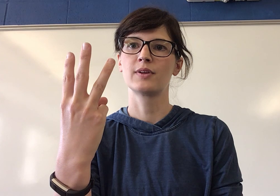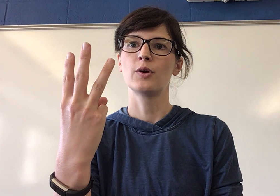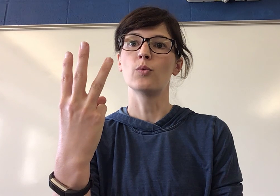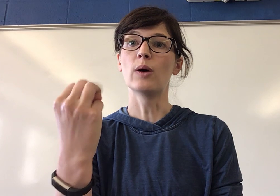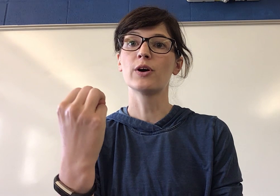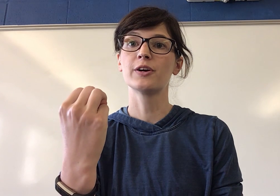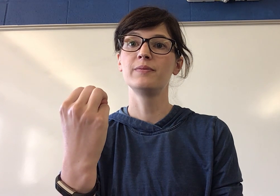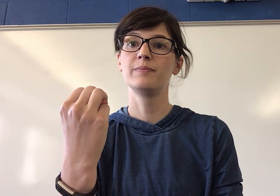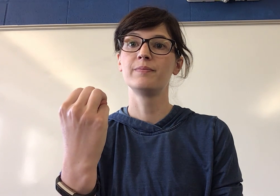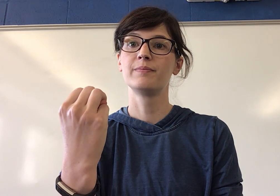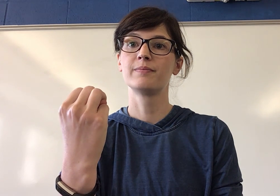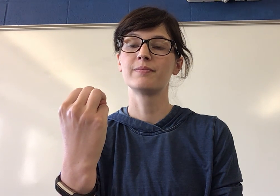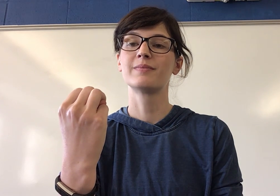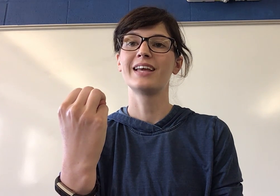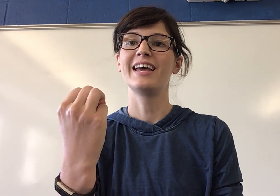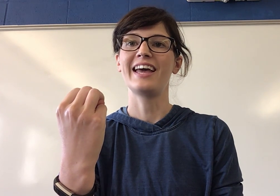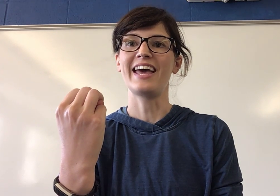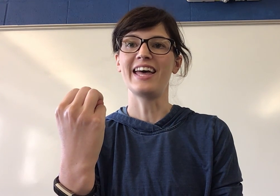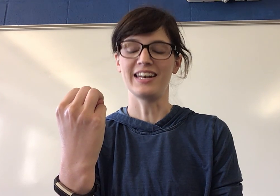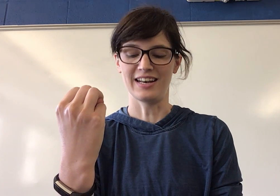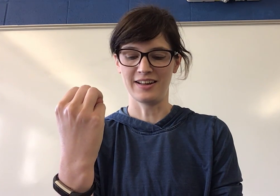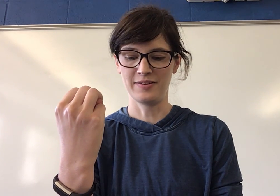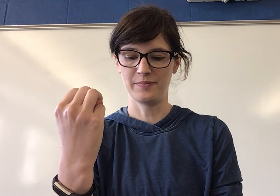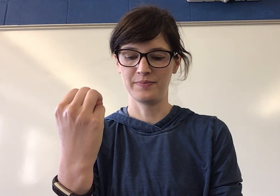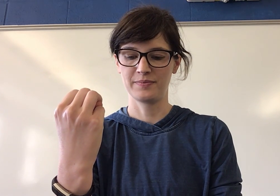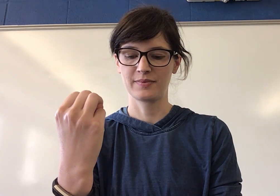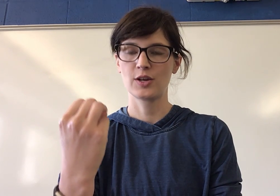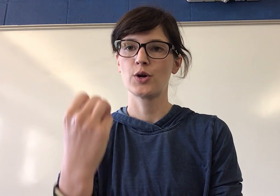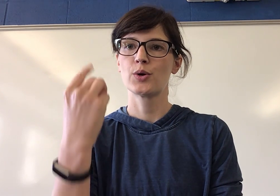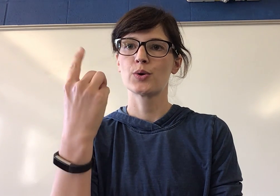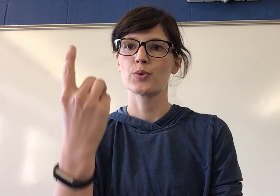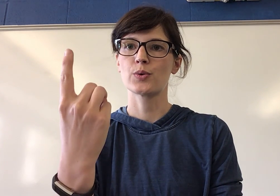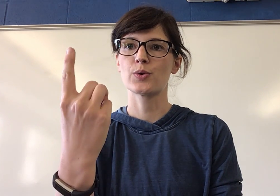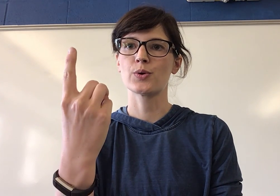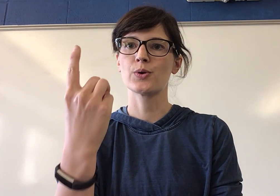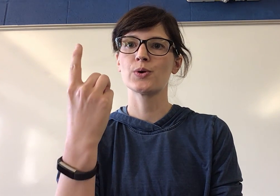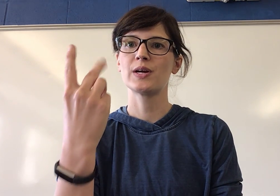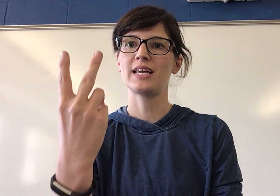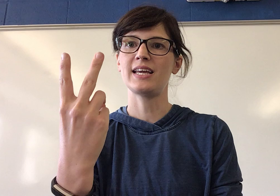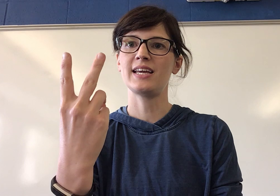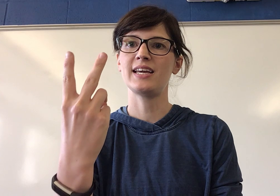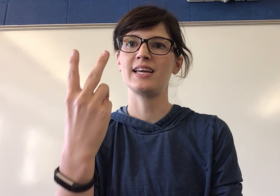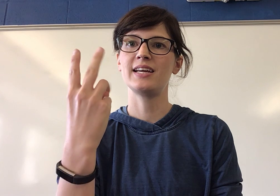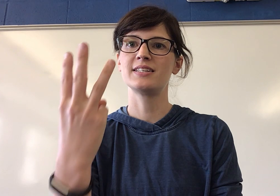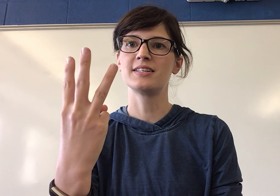What word? Hen. R-E-D.